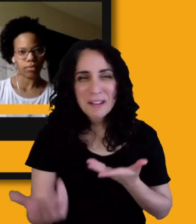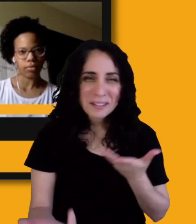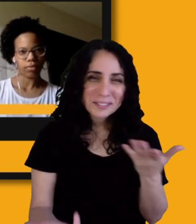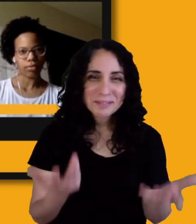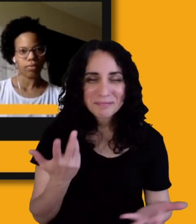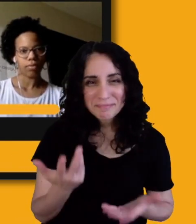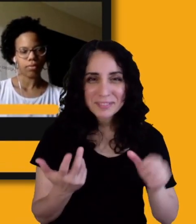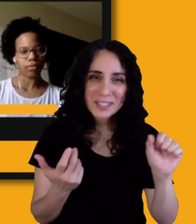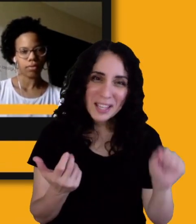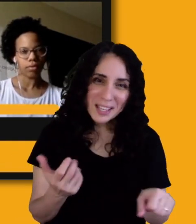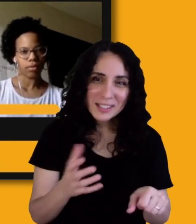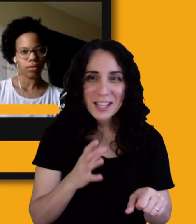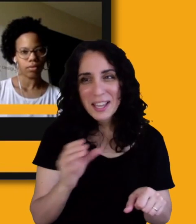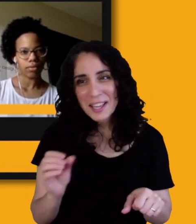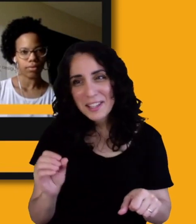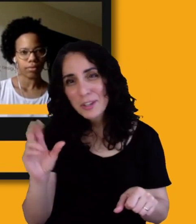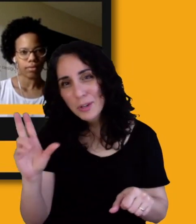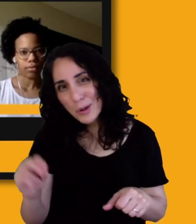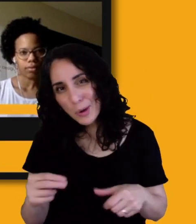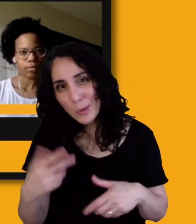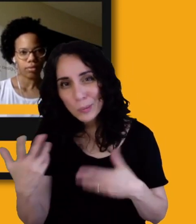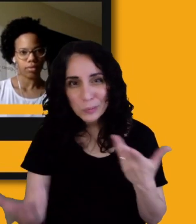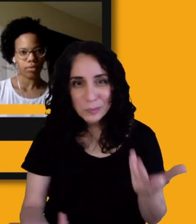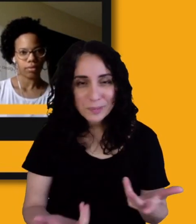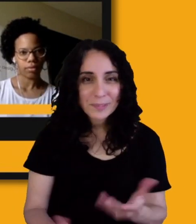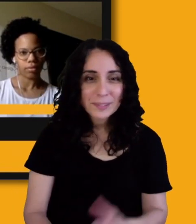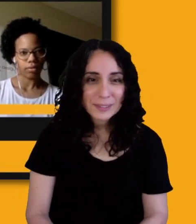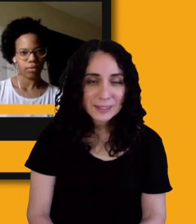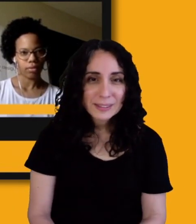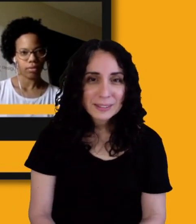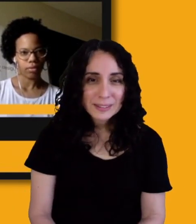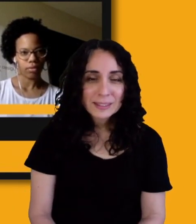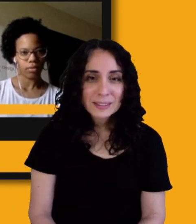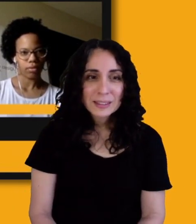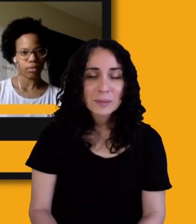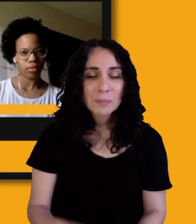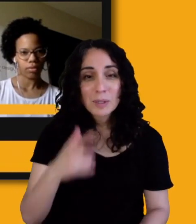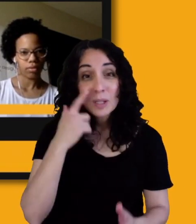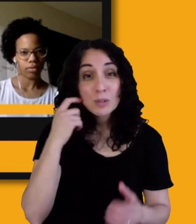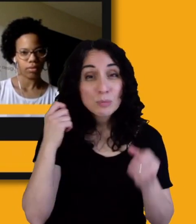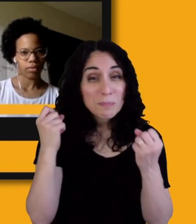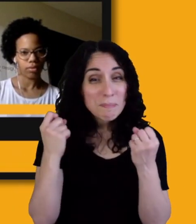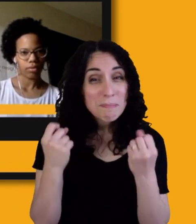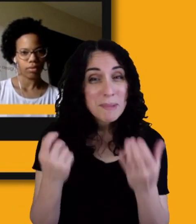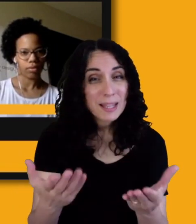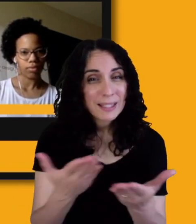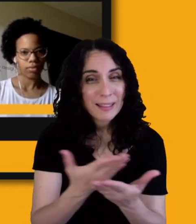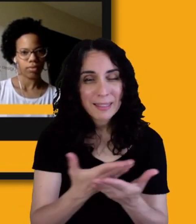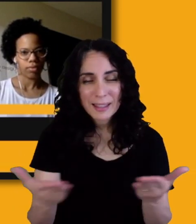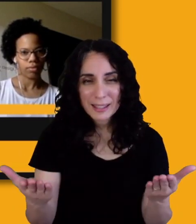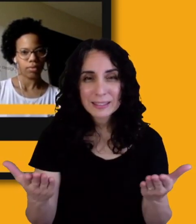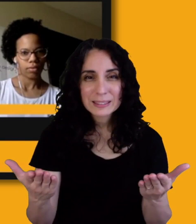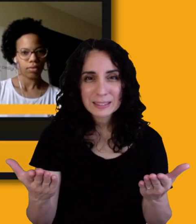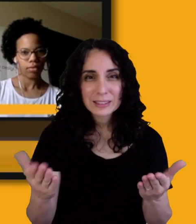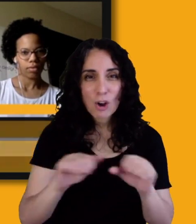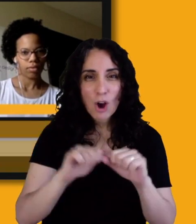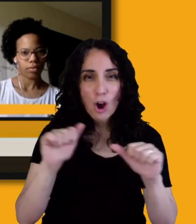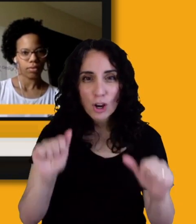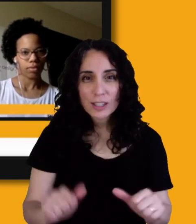yes and no, because there are so many things that architects are trying to